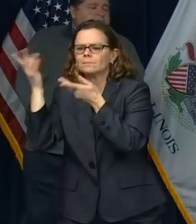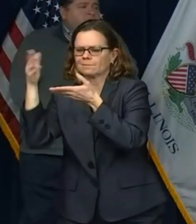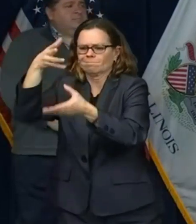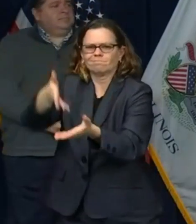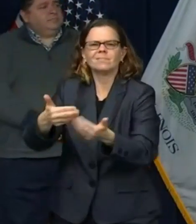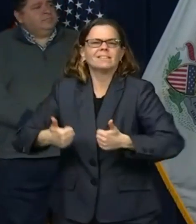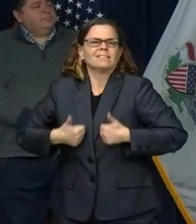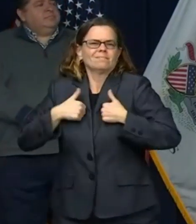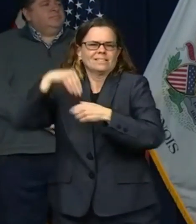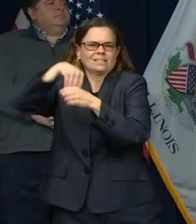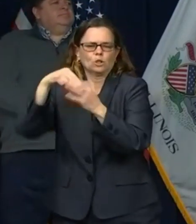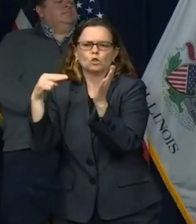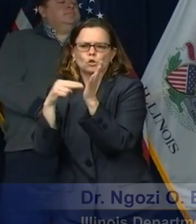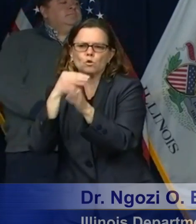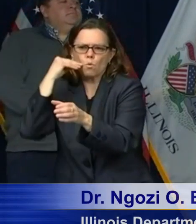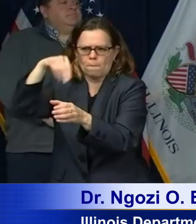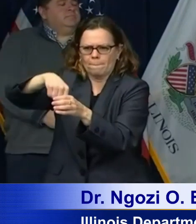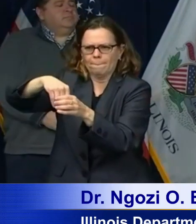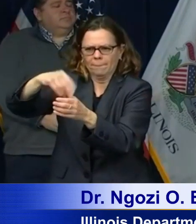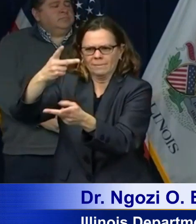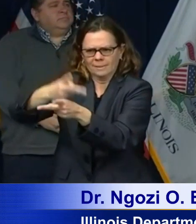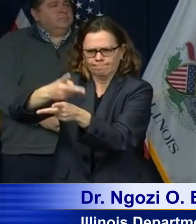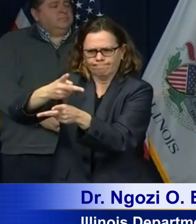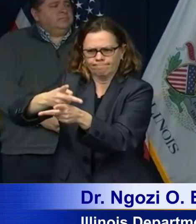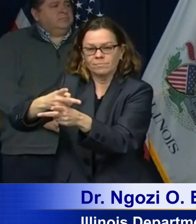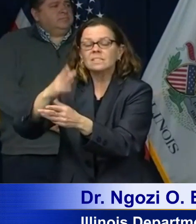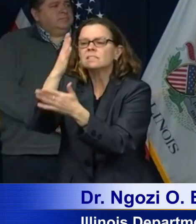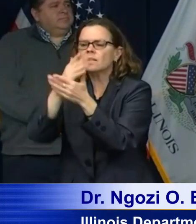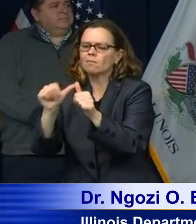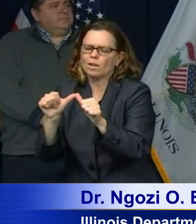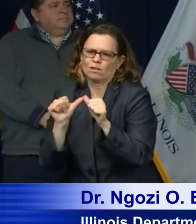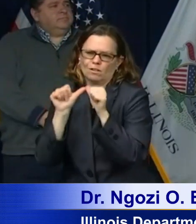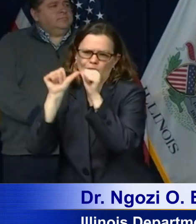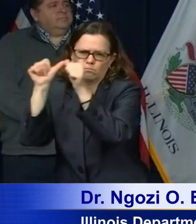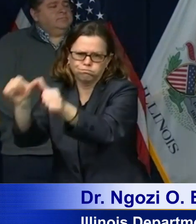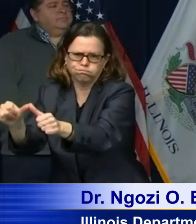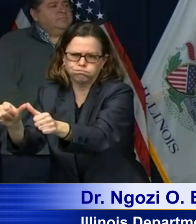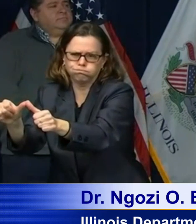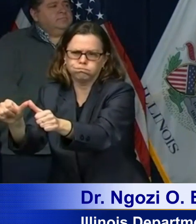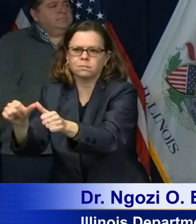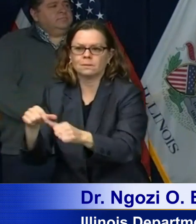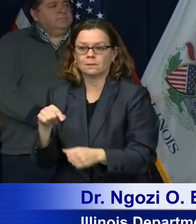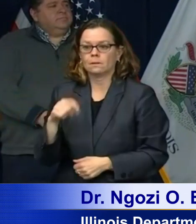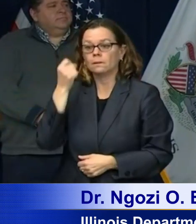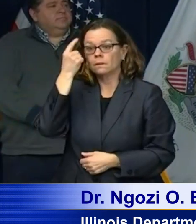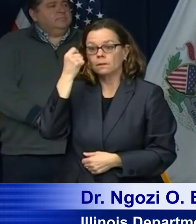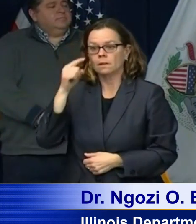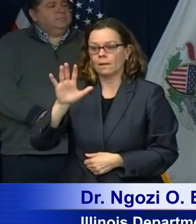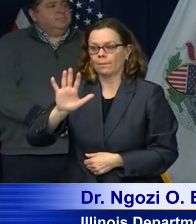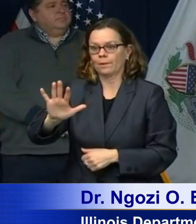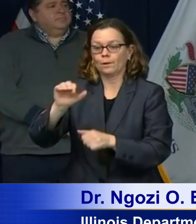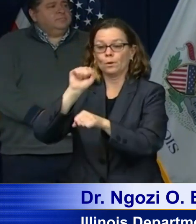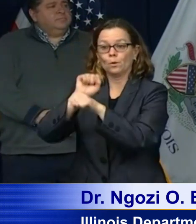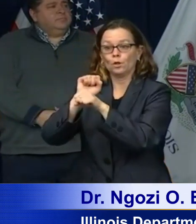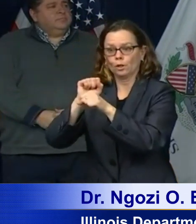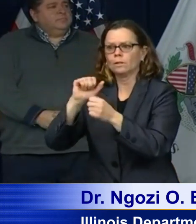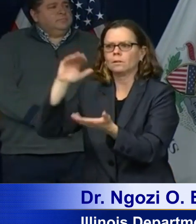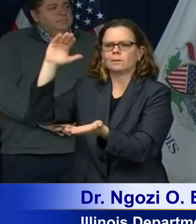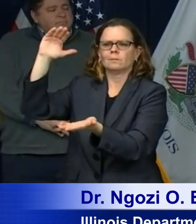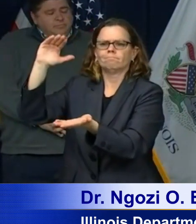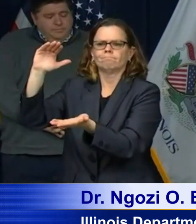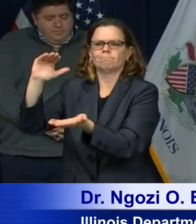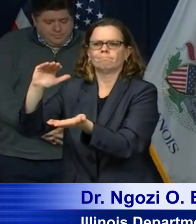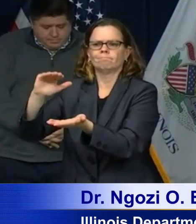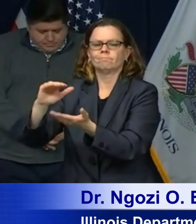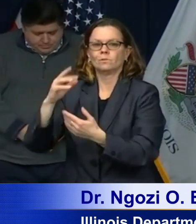facilities, their work force has been decimated or more in terms of people falling ill. And so, they're trying